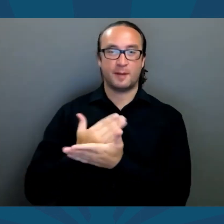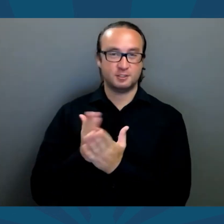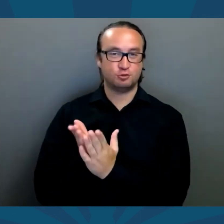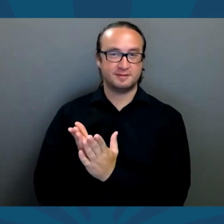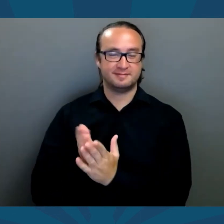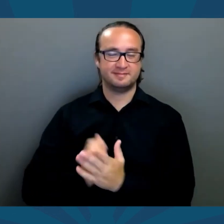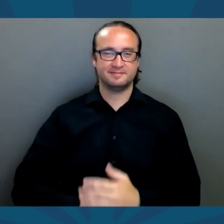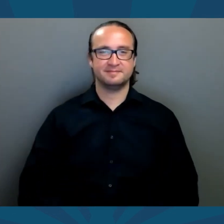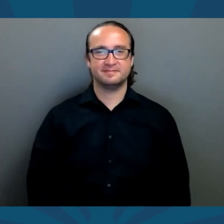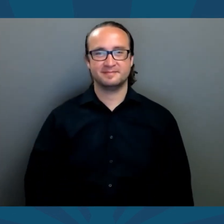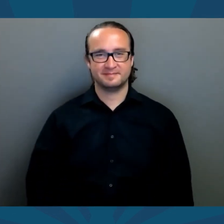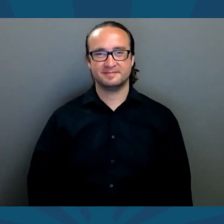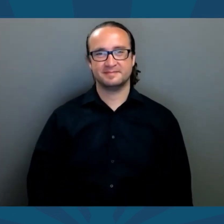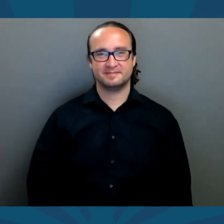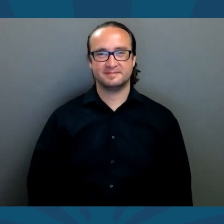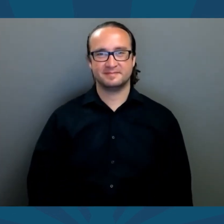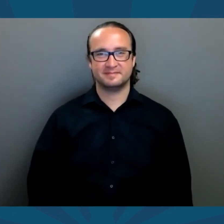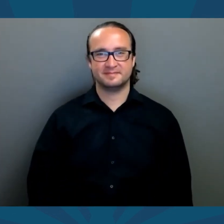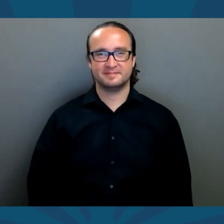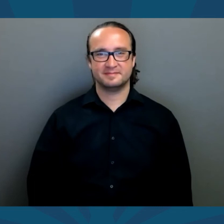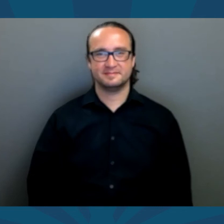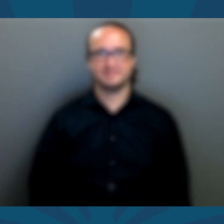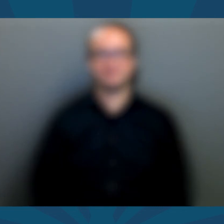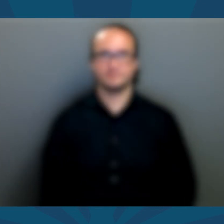of Strategic Planning and Budgeting.